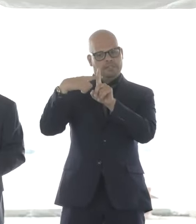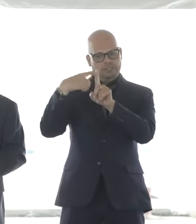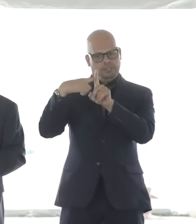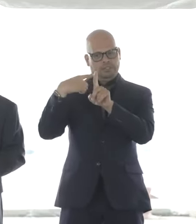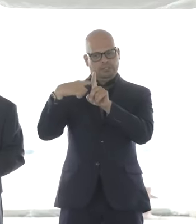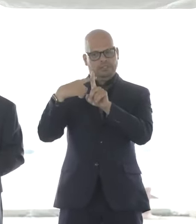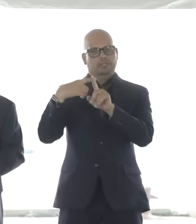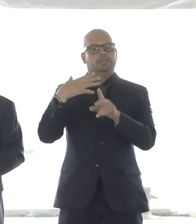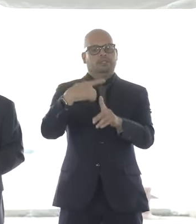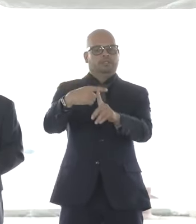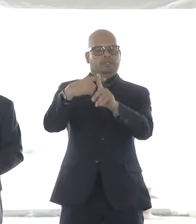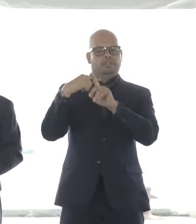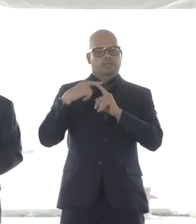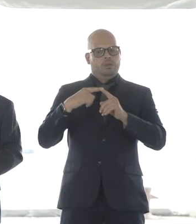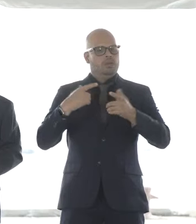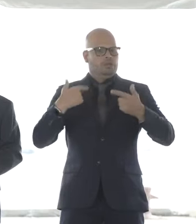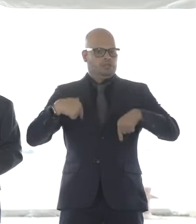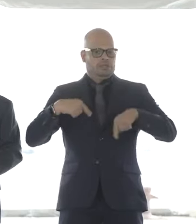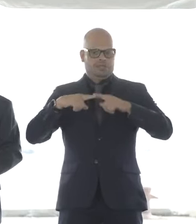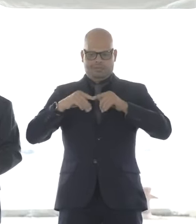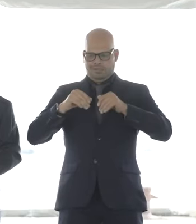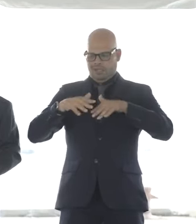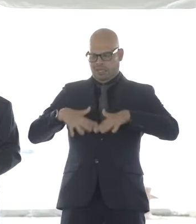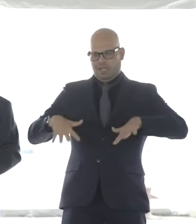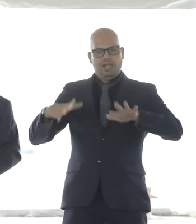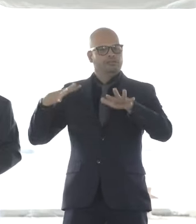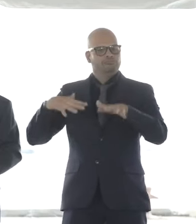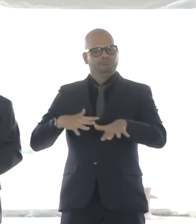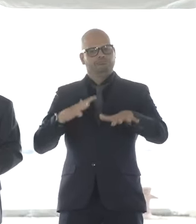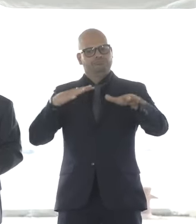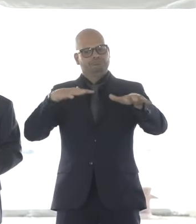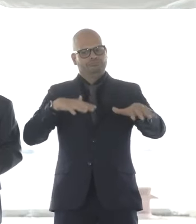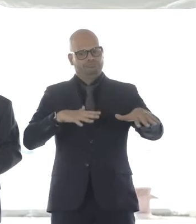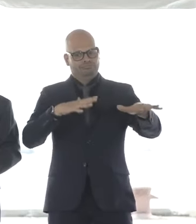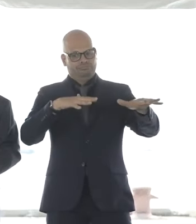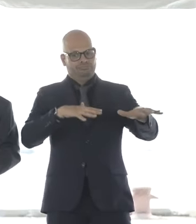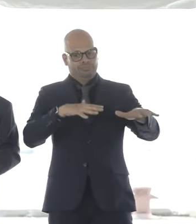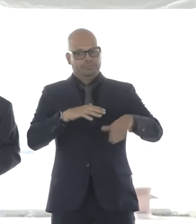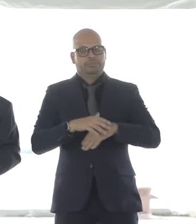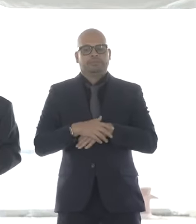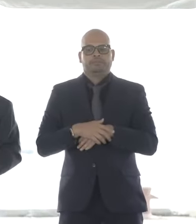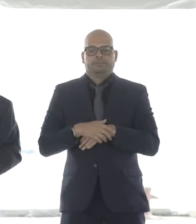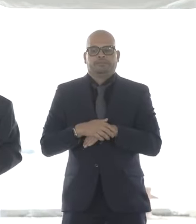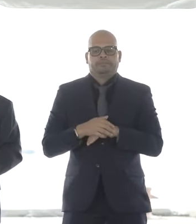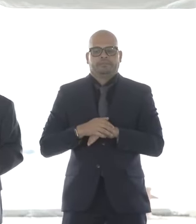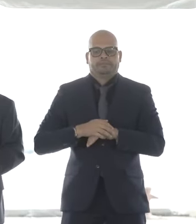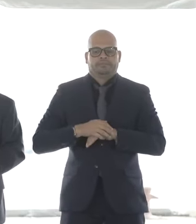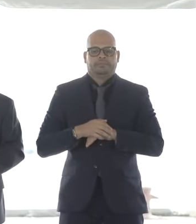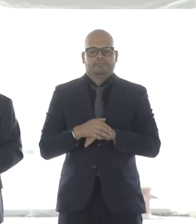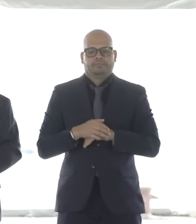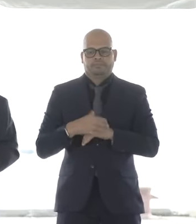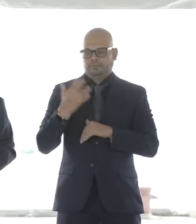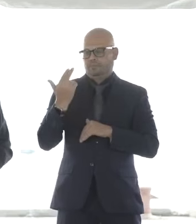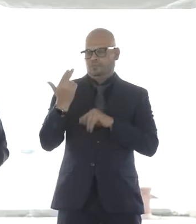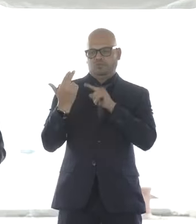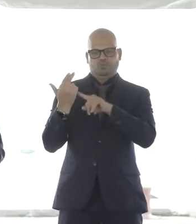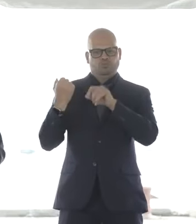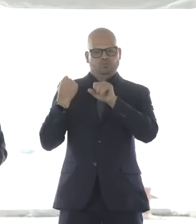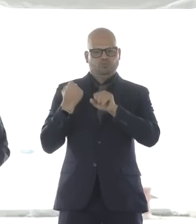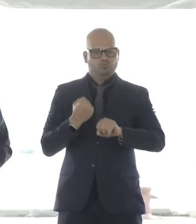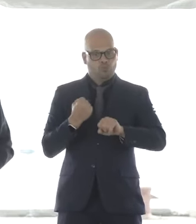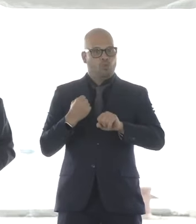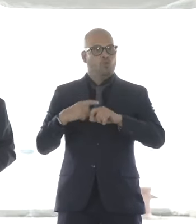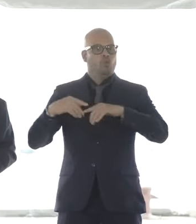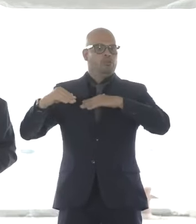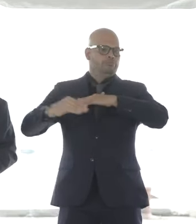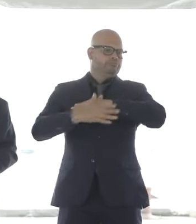On January 13th of this year, just a mile from here, a king tide and a strong wind combined to demolish a seawall